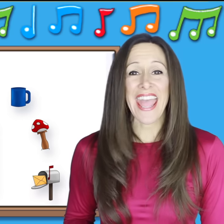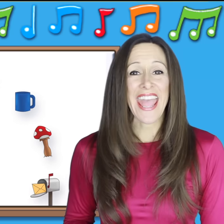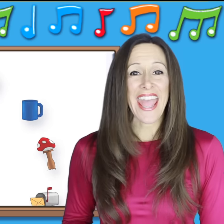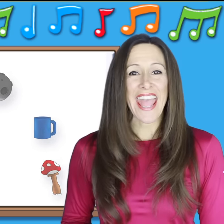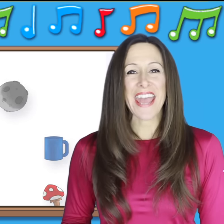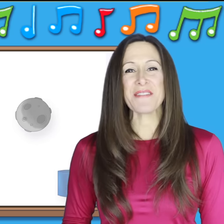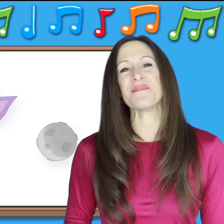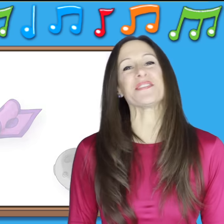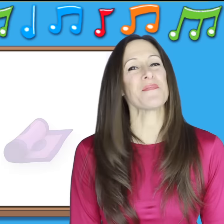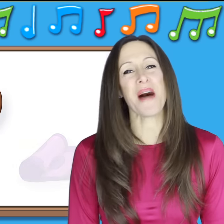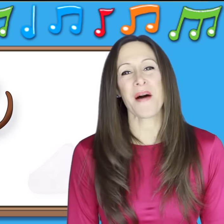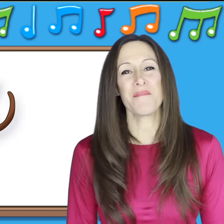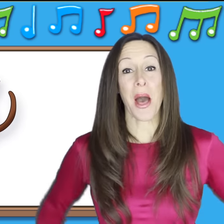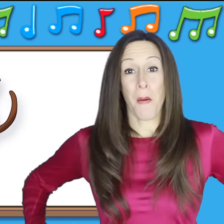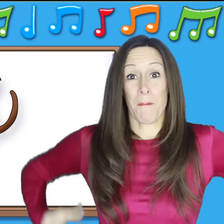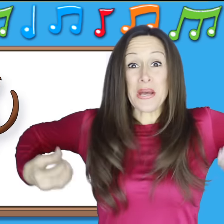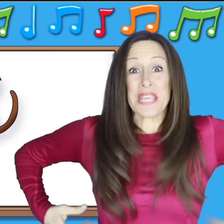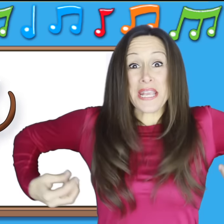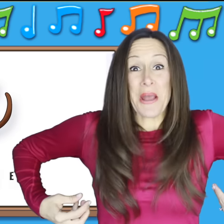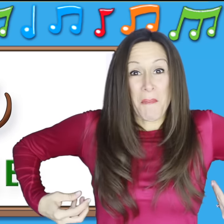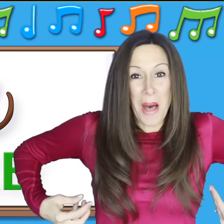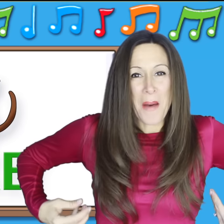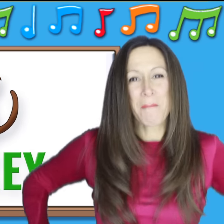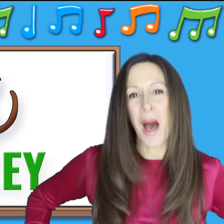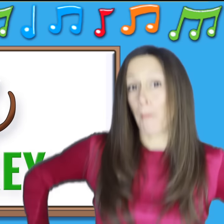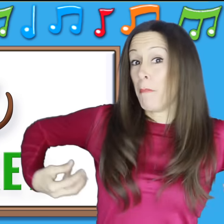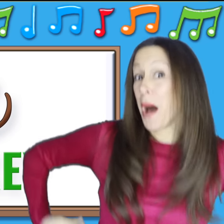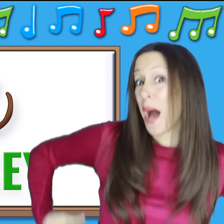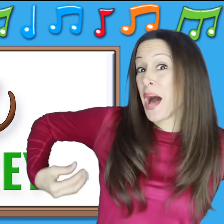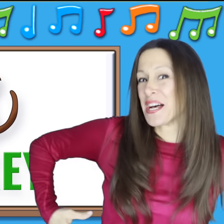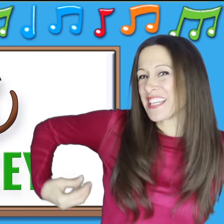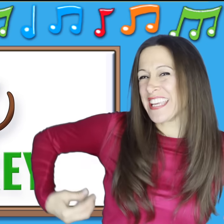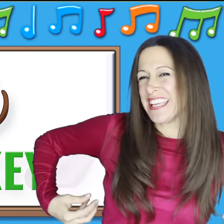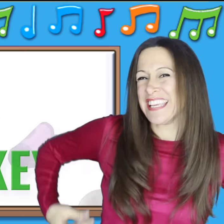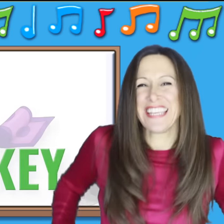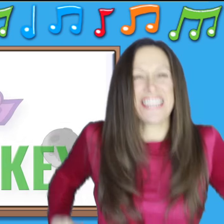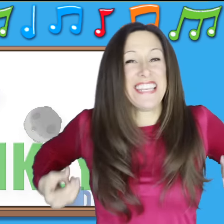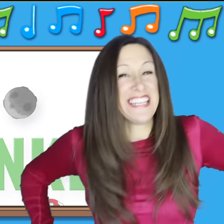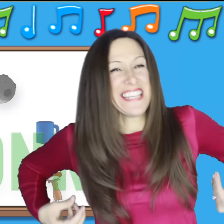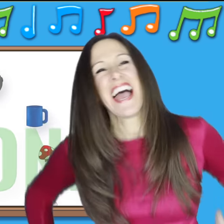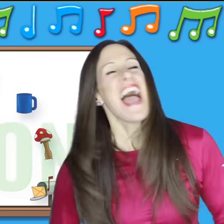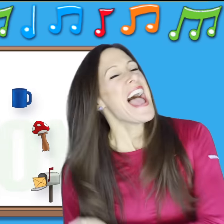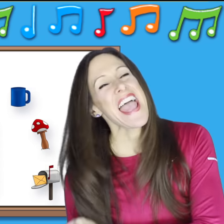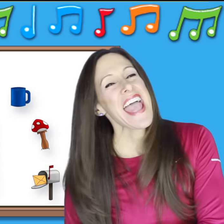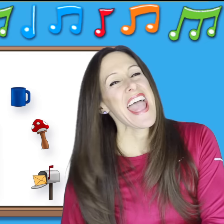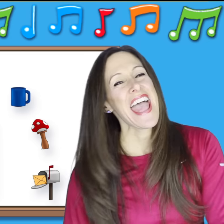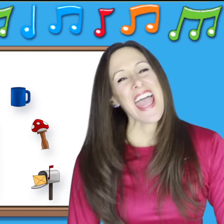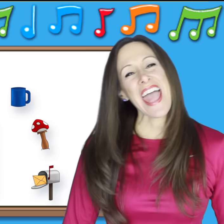is for m-m-m-monkey, m-m-monkey M